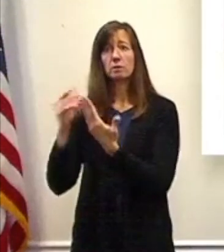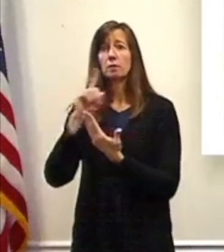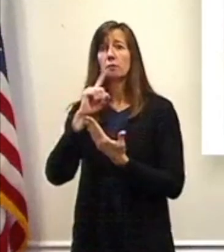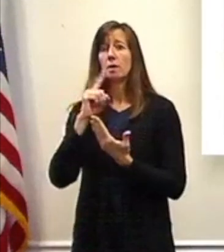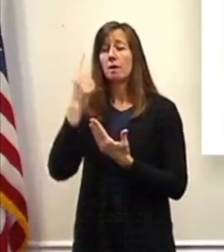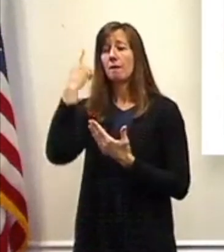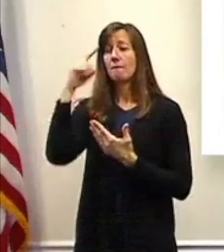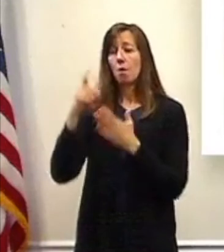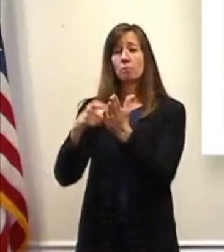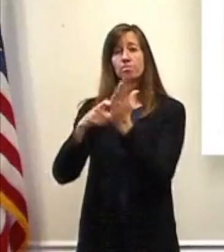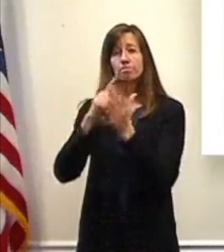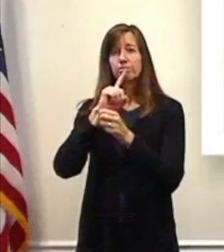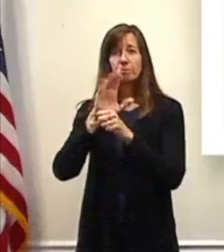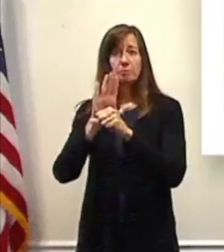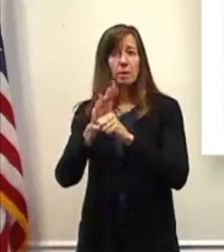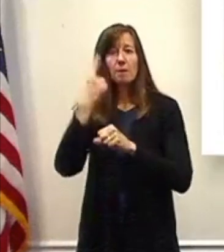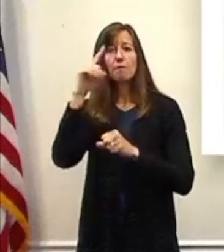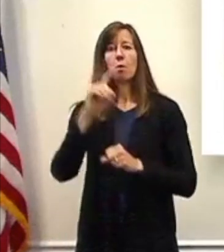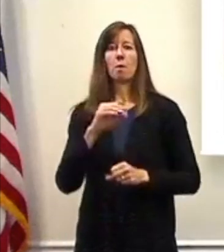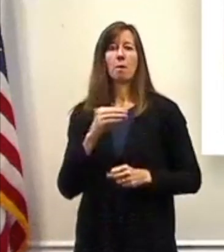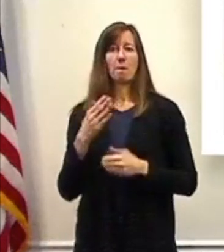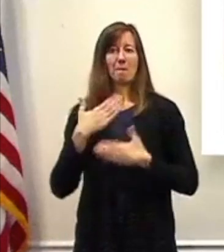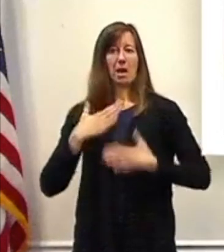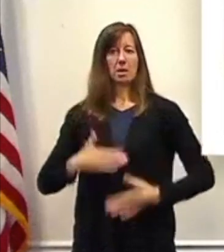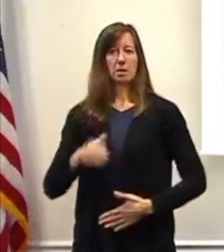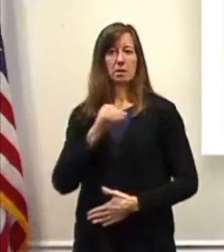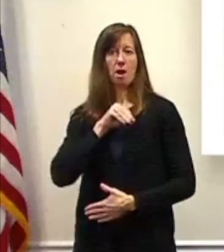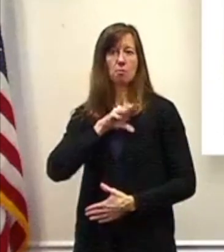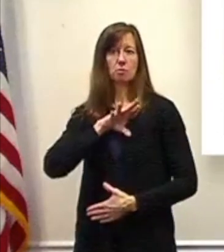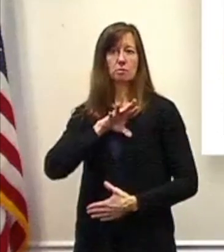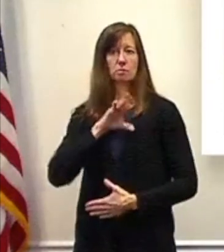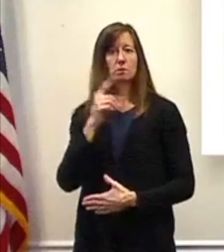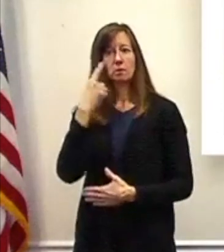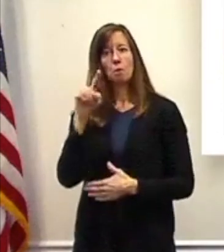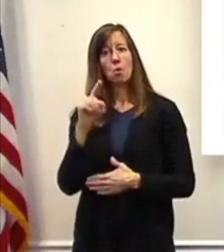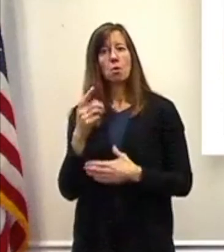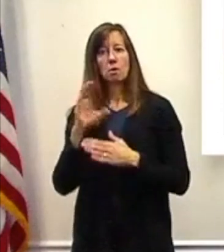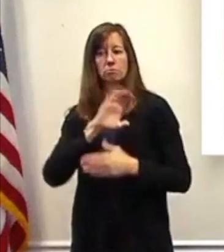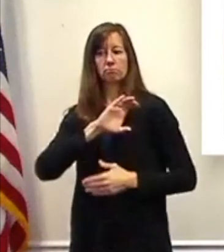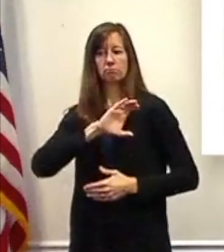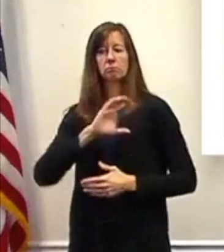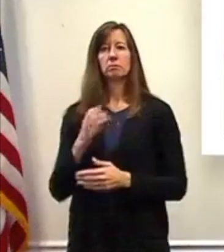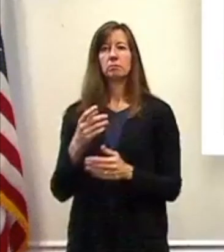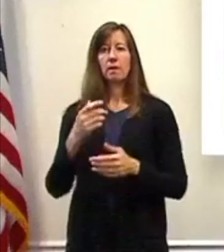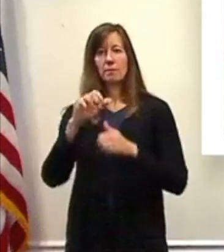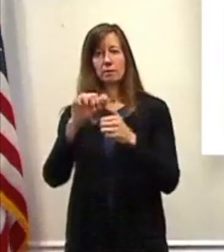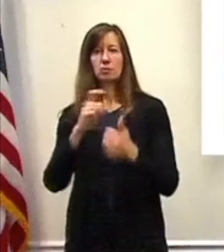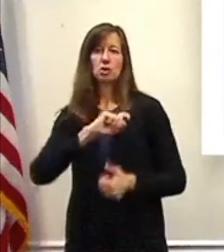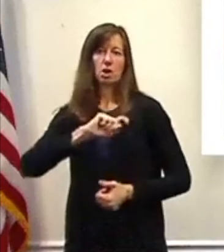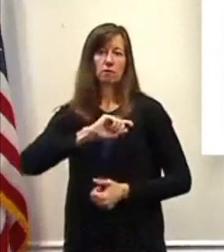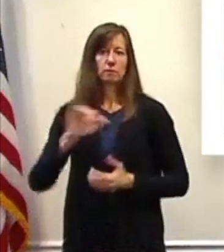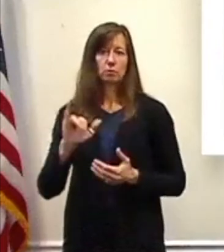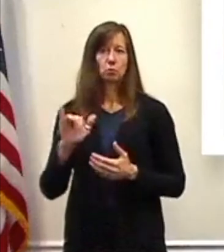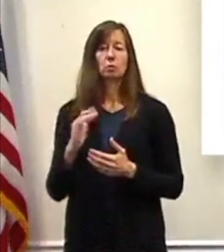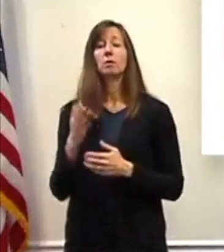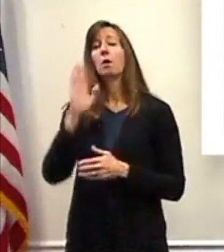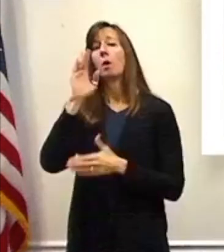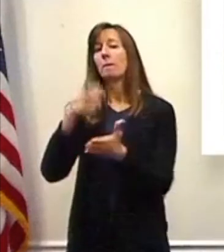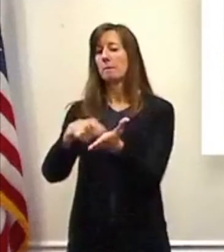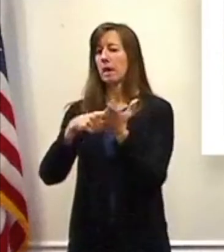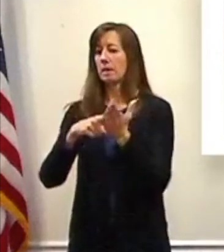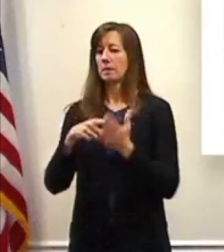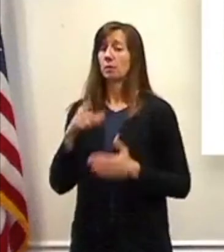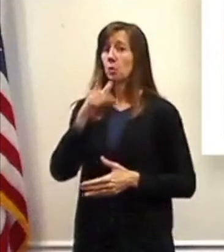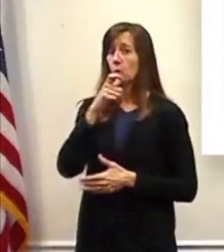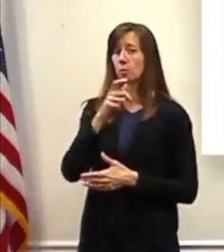cameras for Dutchess County deputy sheriffs that provides for their benefit and the benefit of the community. They'll be mandated by the sheriff for use and